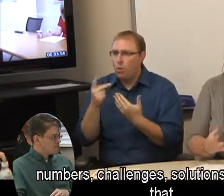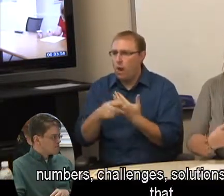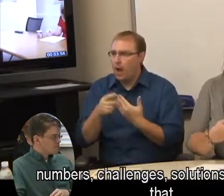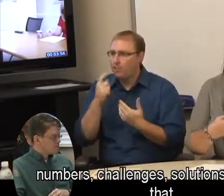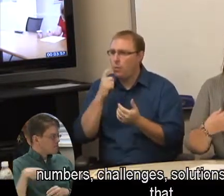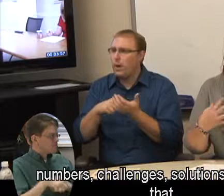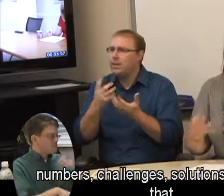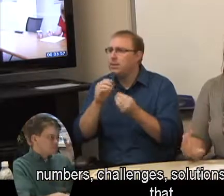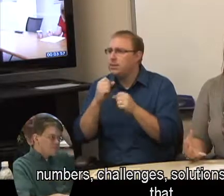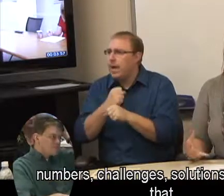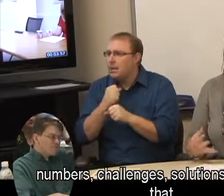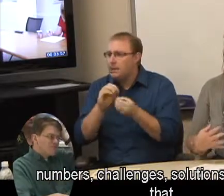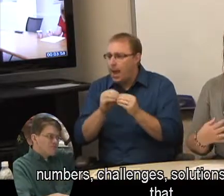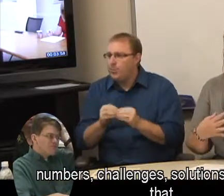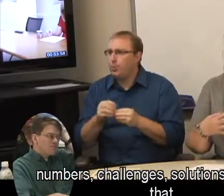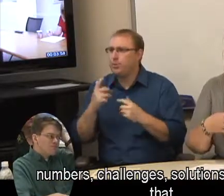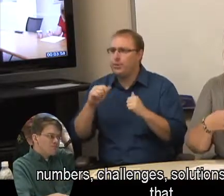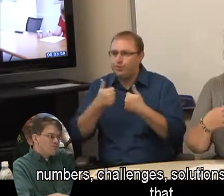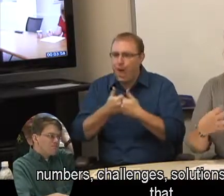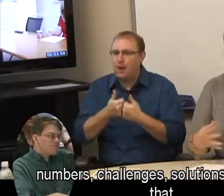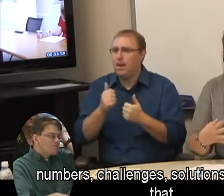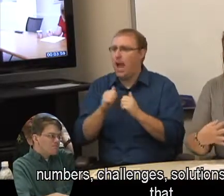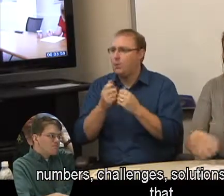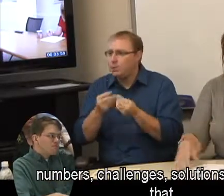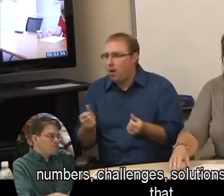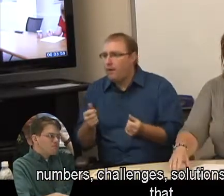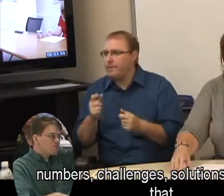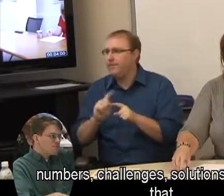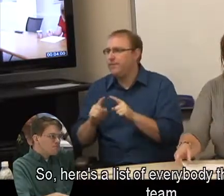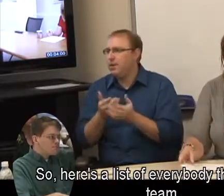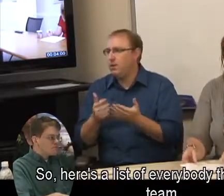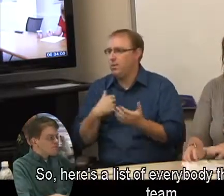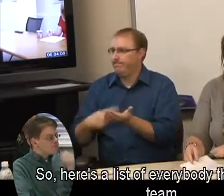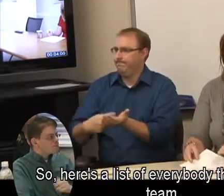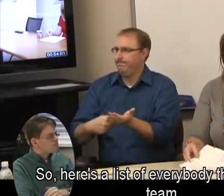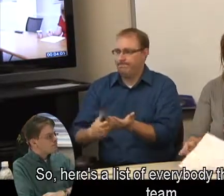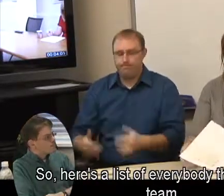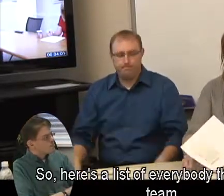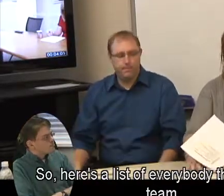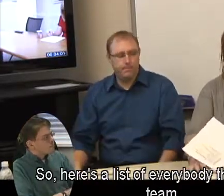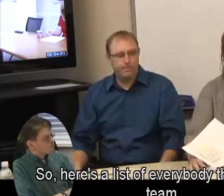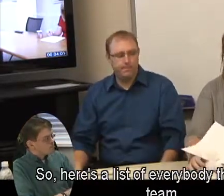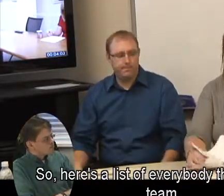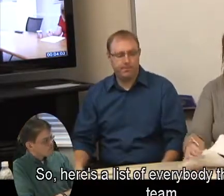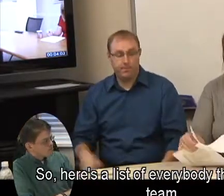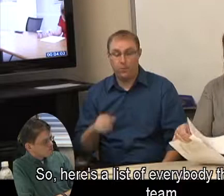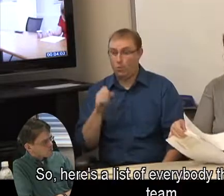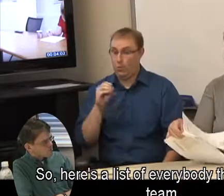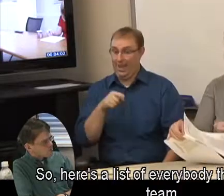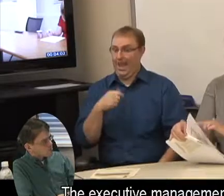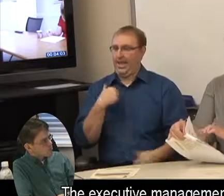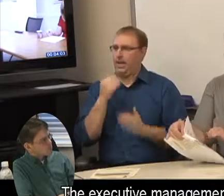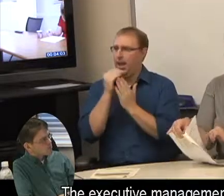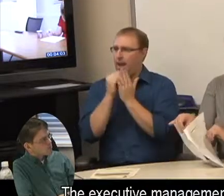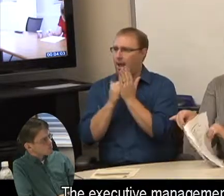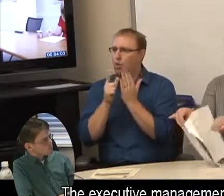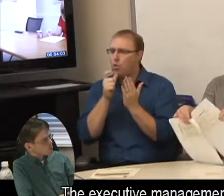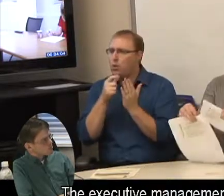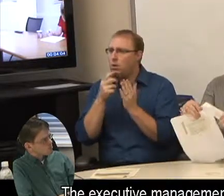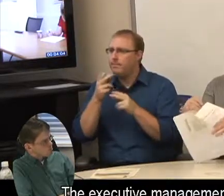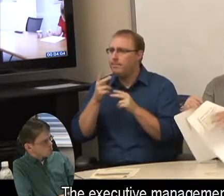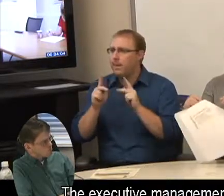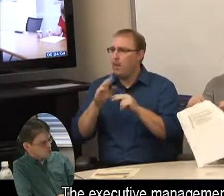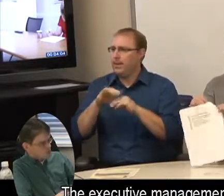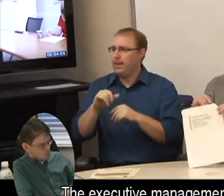numbers, challenges, solutions, things like that. So here's a list of everybody that's on that team, the executive